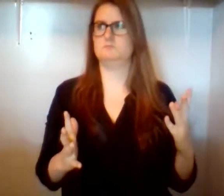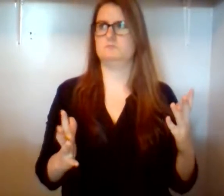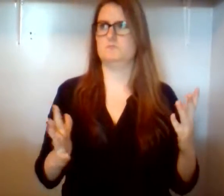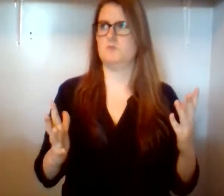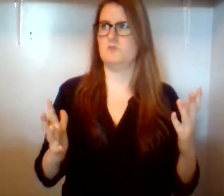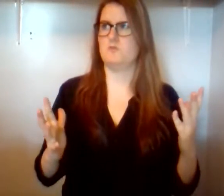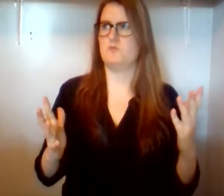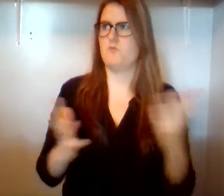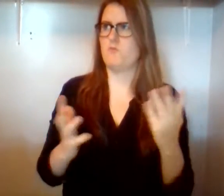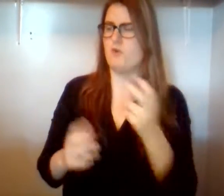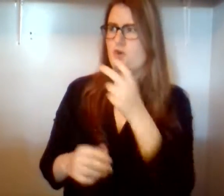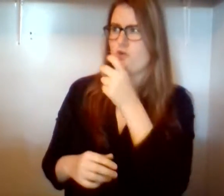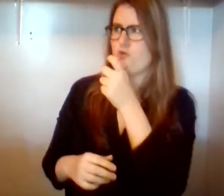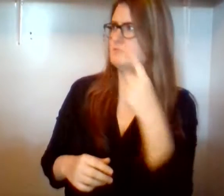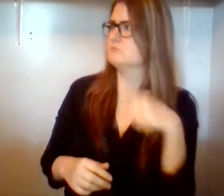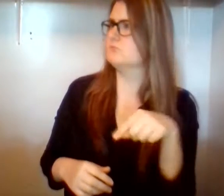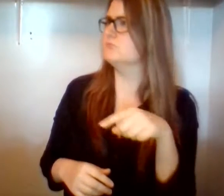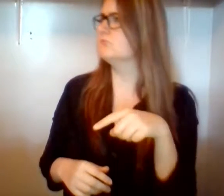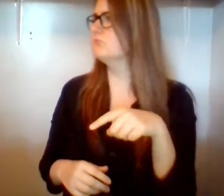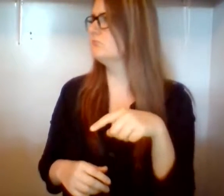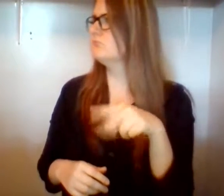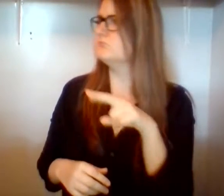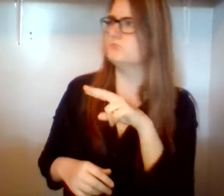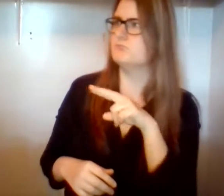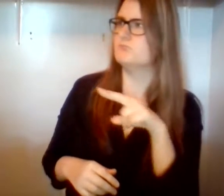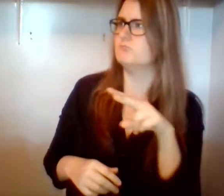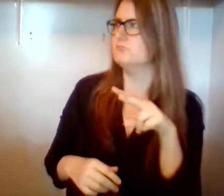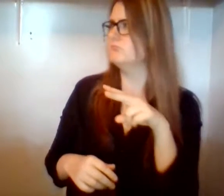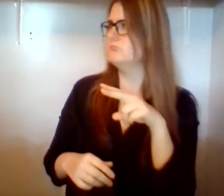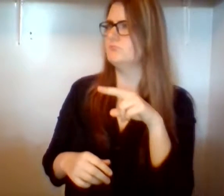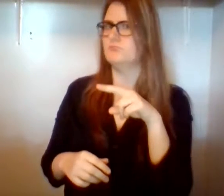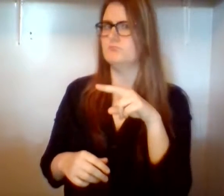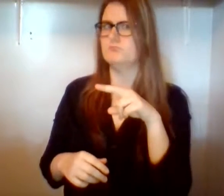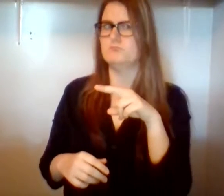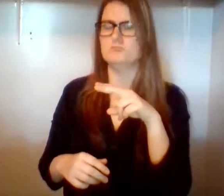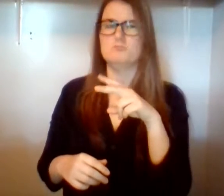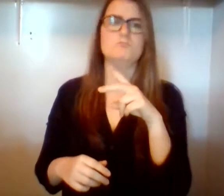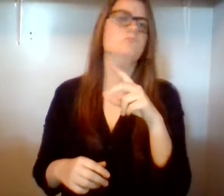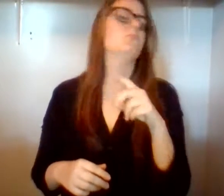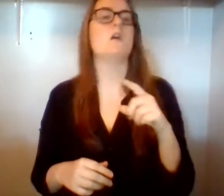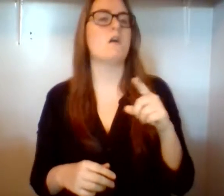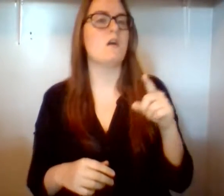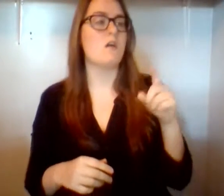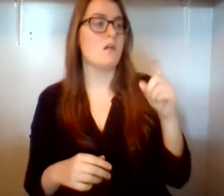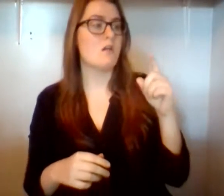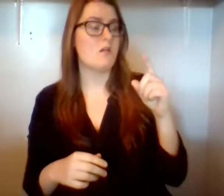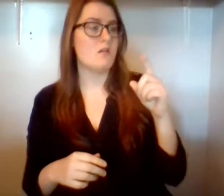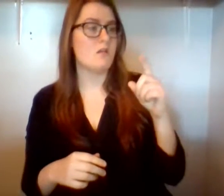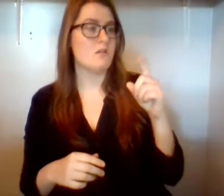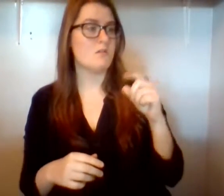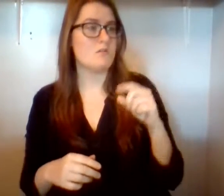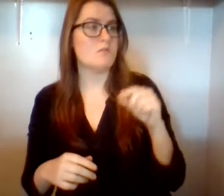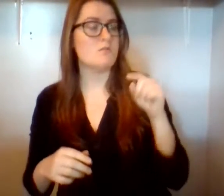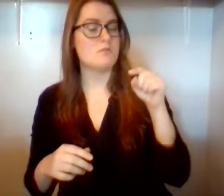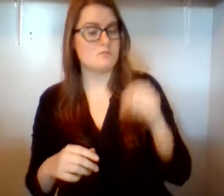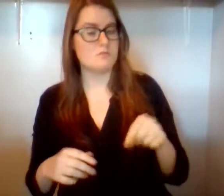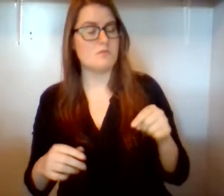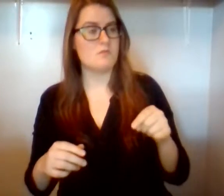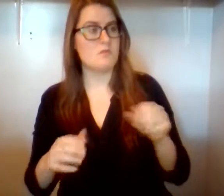What? Who's there? stammered Moses. Take off your shoes, the voice repeated. This is a special place.